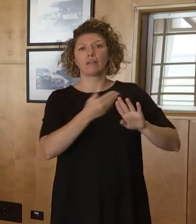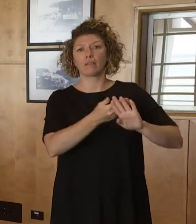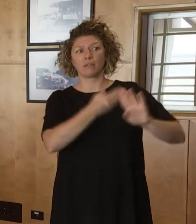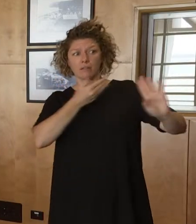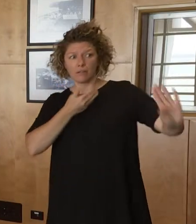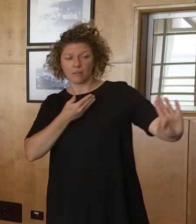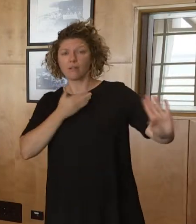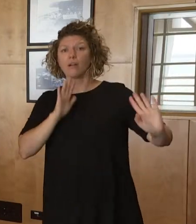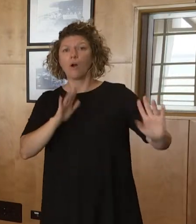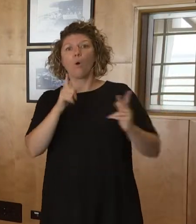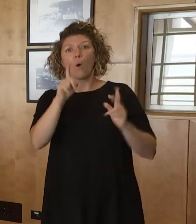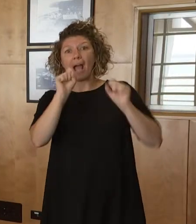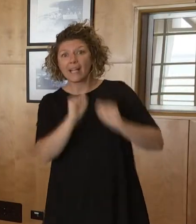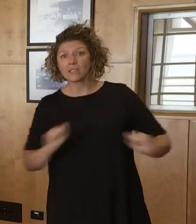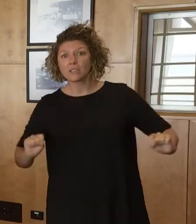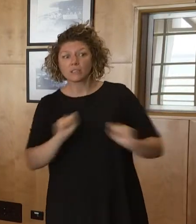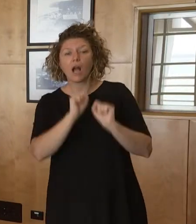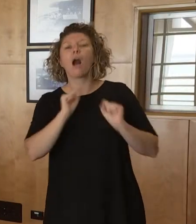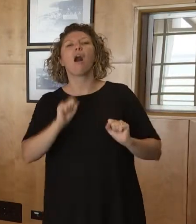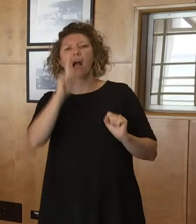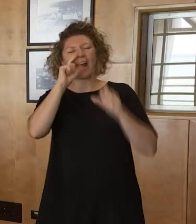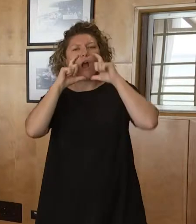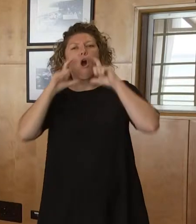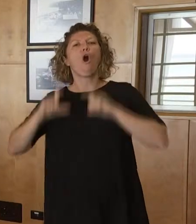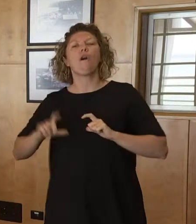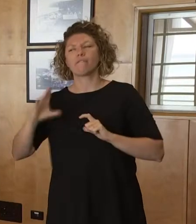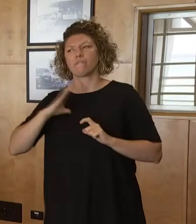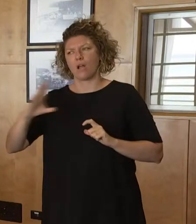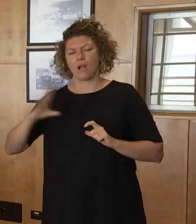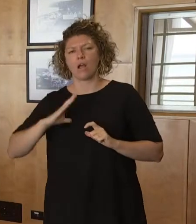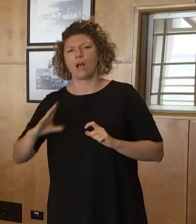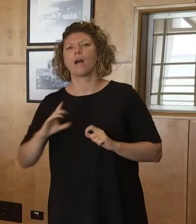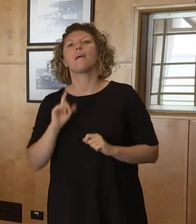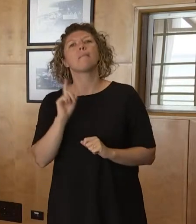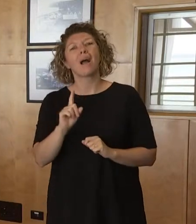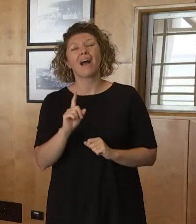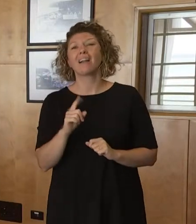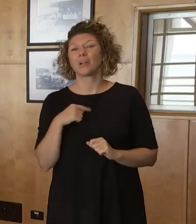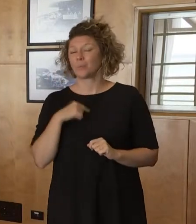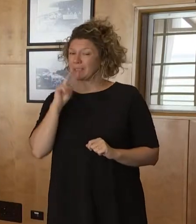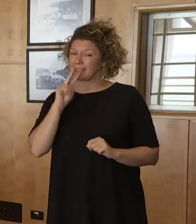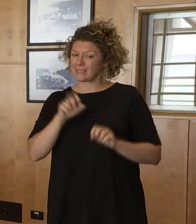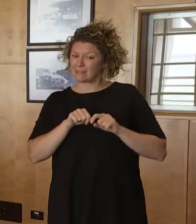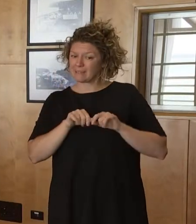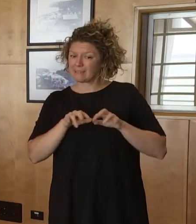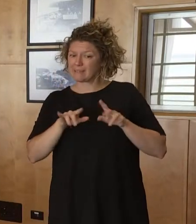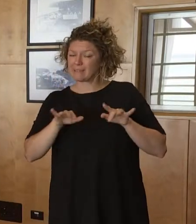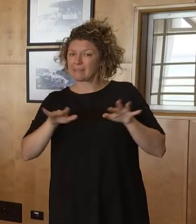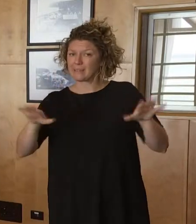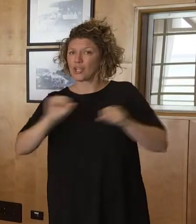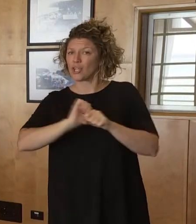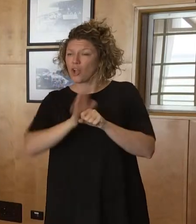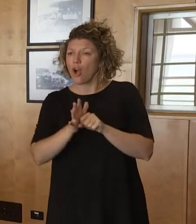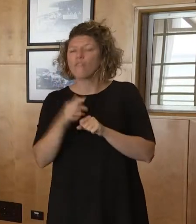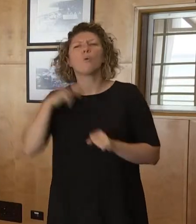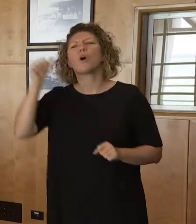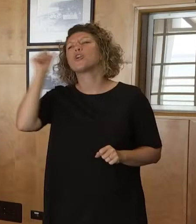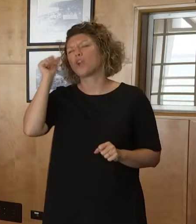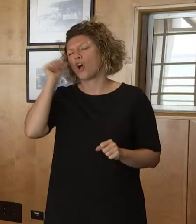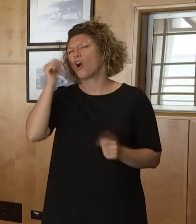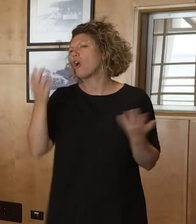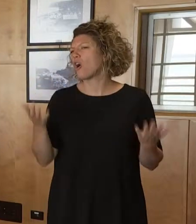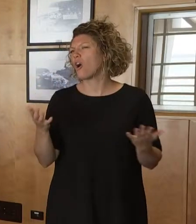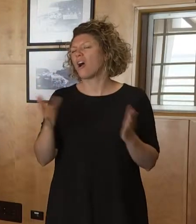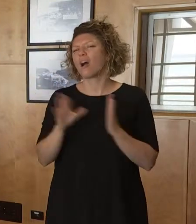you don't need to wear that mask. But this is just considering we've seen a large increase in those new cases, which we largely attribute